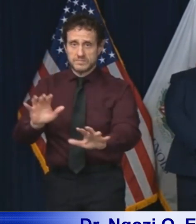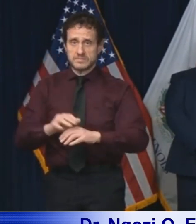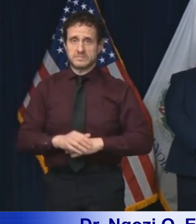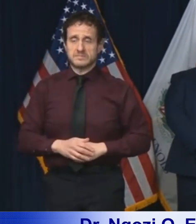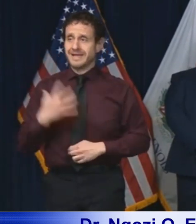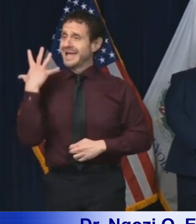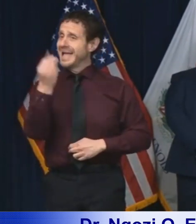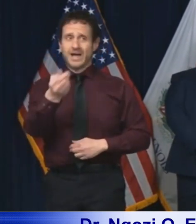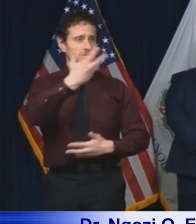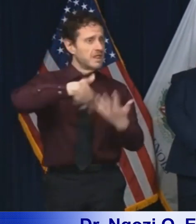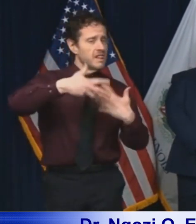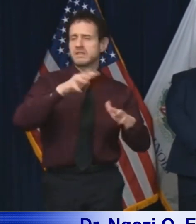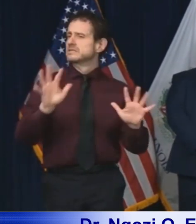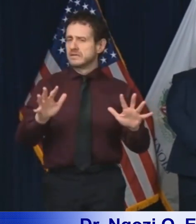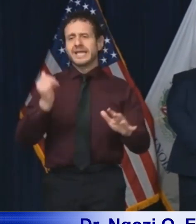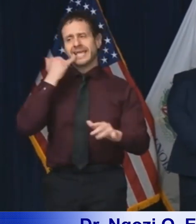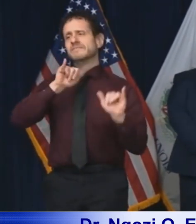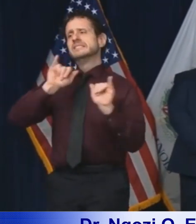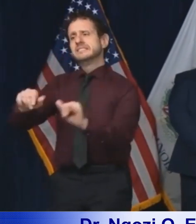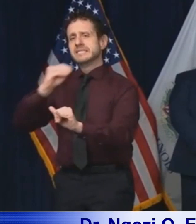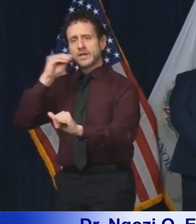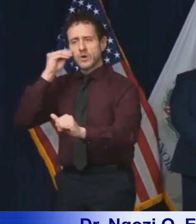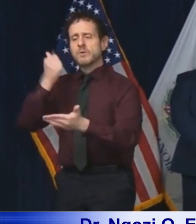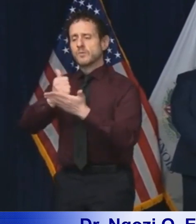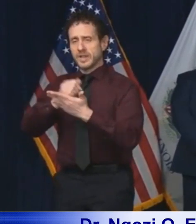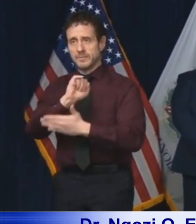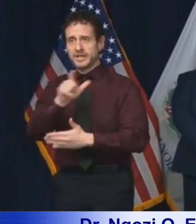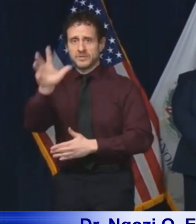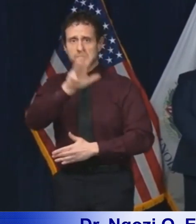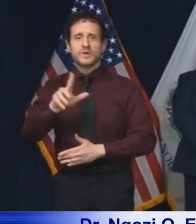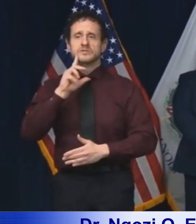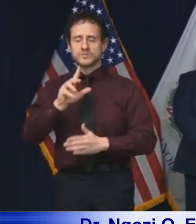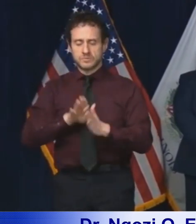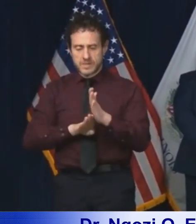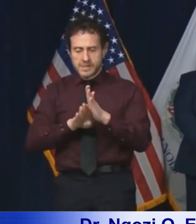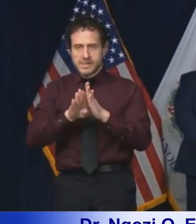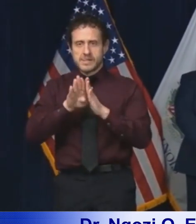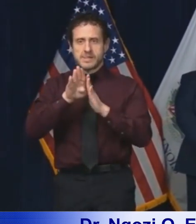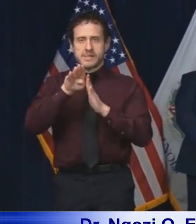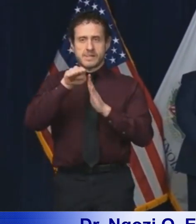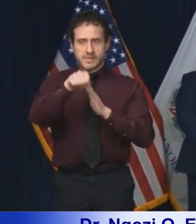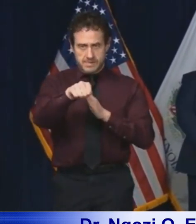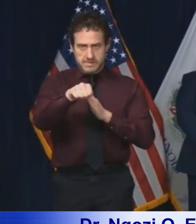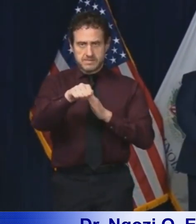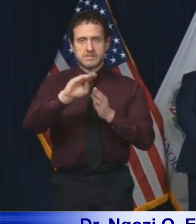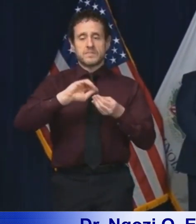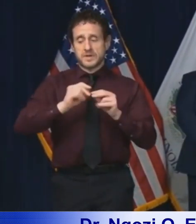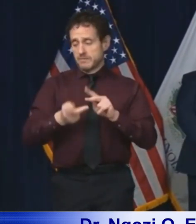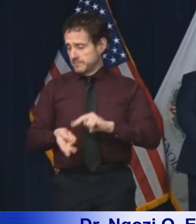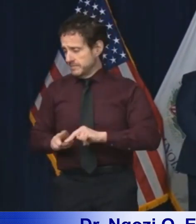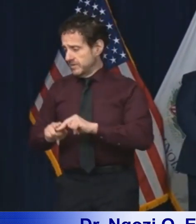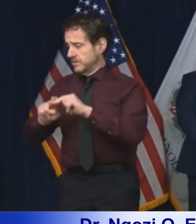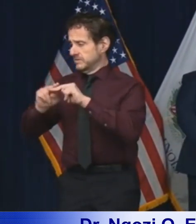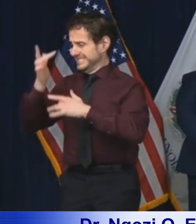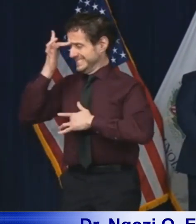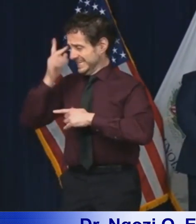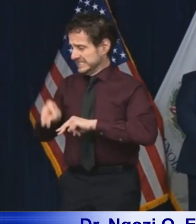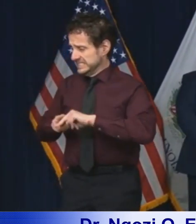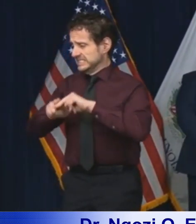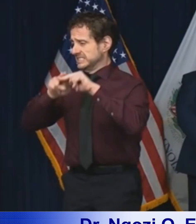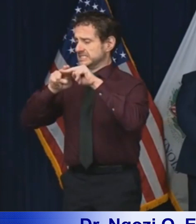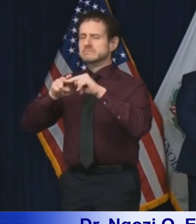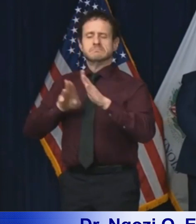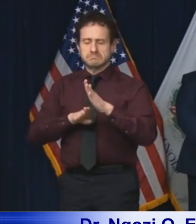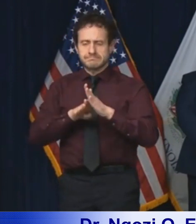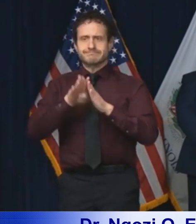This will help Illinois flatten the curve, but we all must be willing to do this. You might say, oh, kids